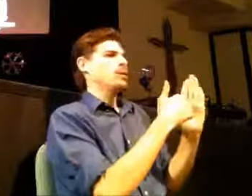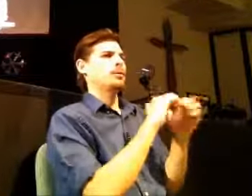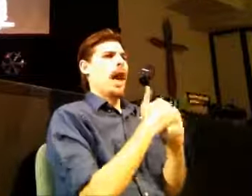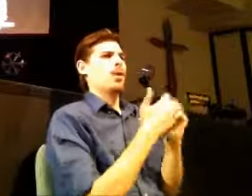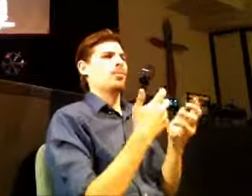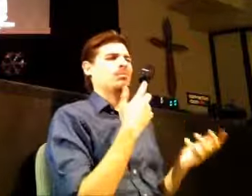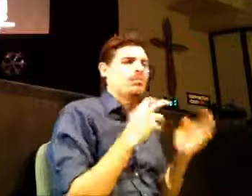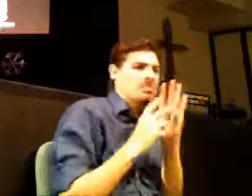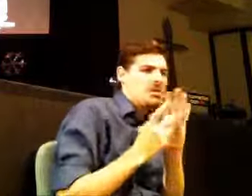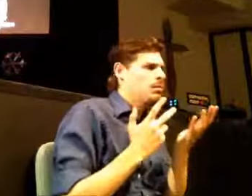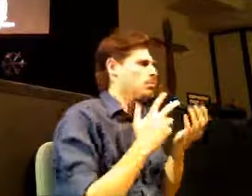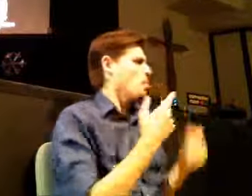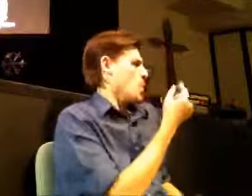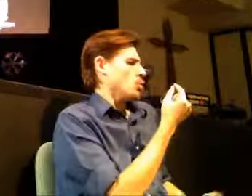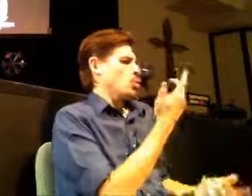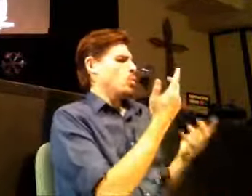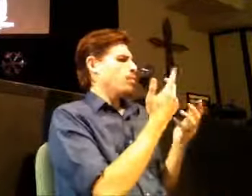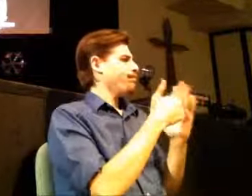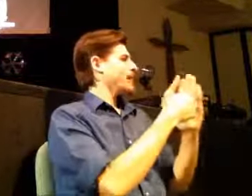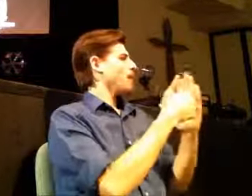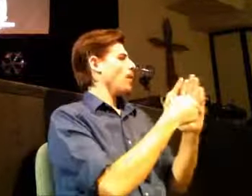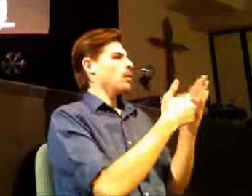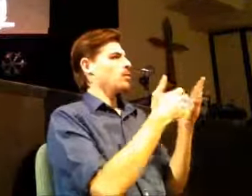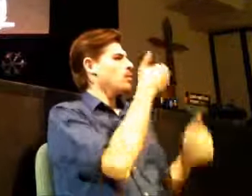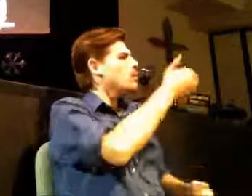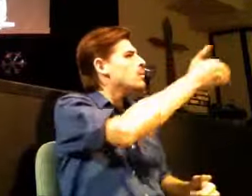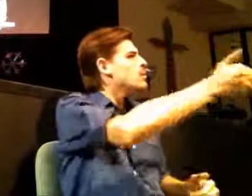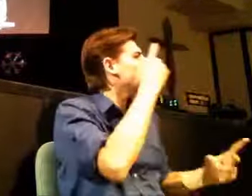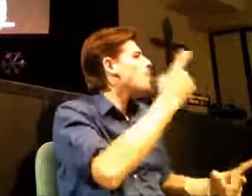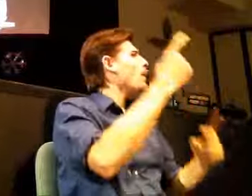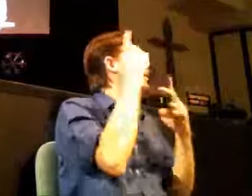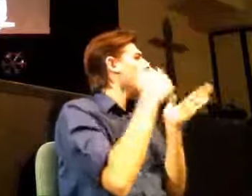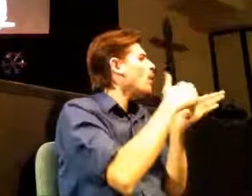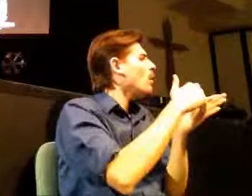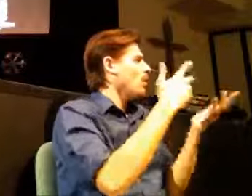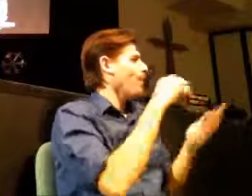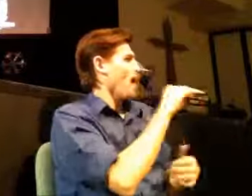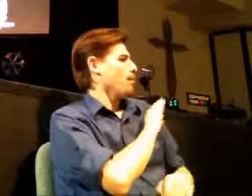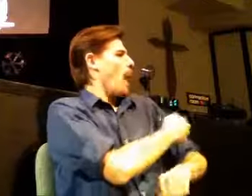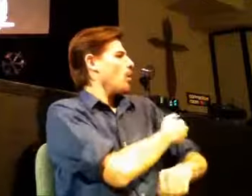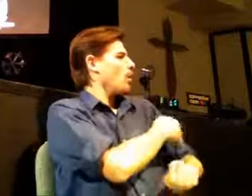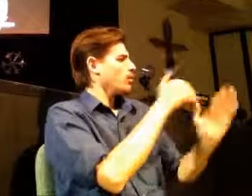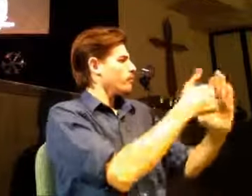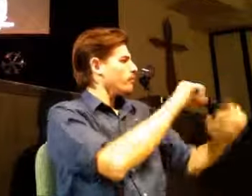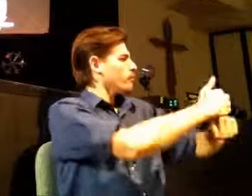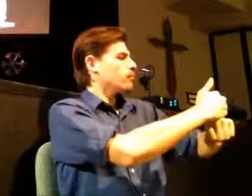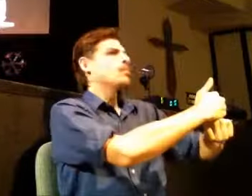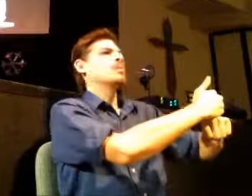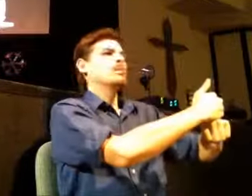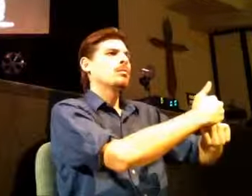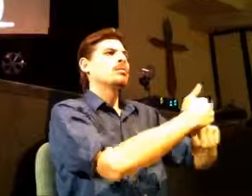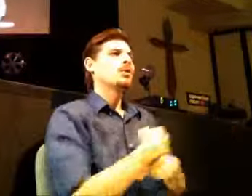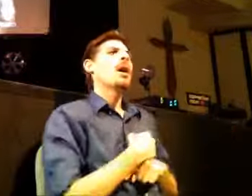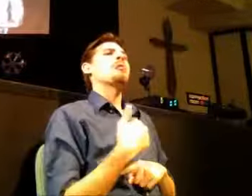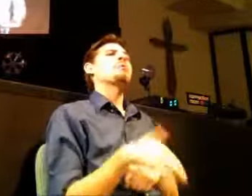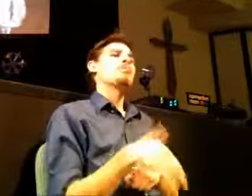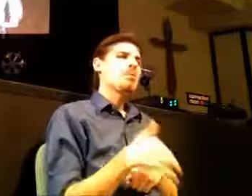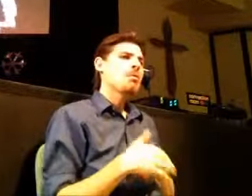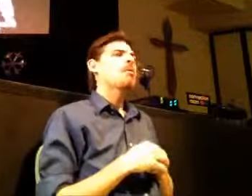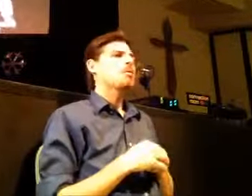And what do you mean? What are you going to do that's symbolic in your life to mark that moment so you don't forget? Because that's powerful. And that really grabbed me. So here's what I did. And I don't